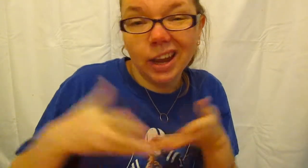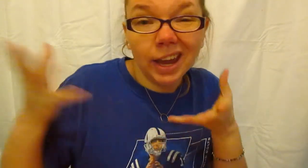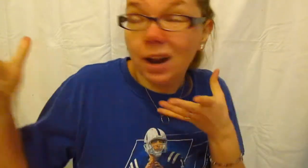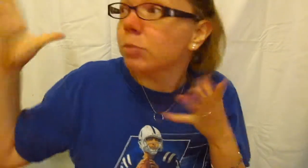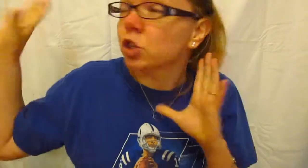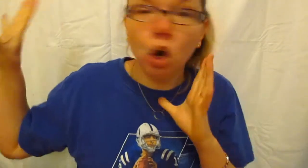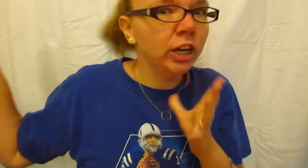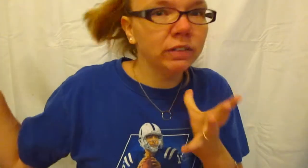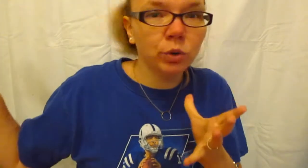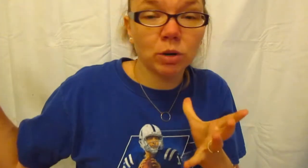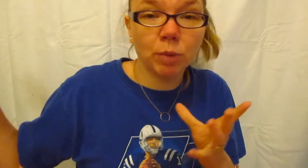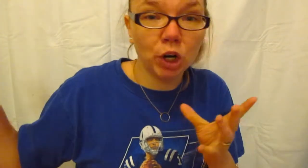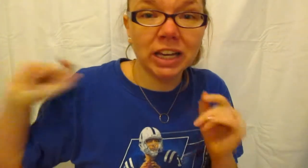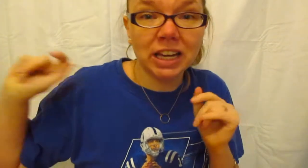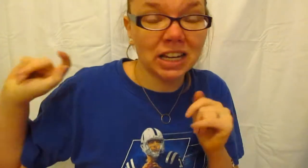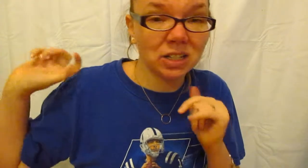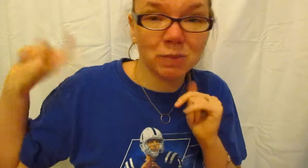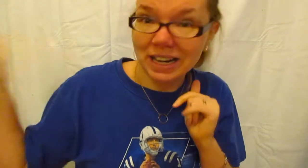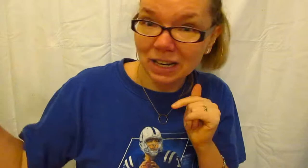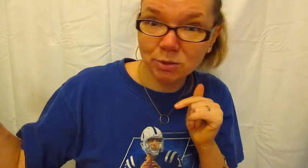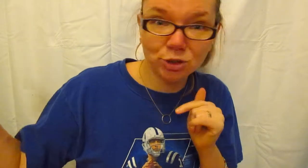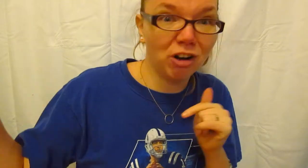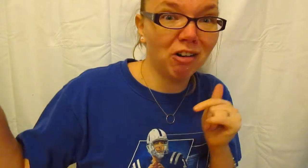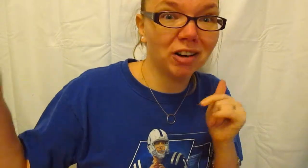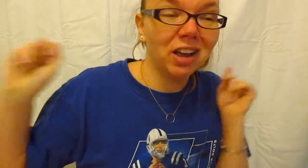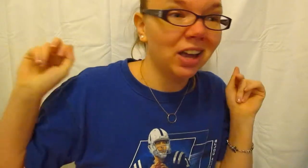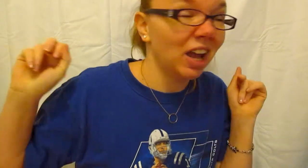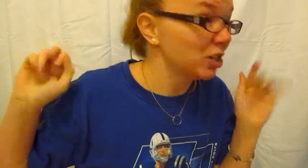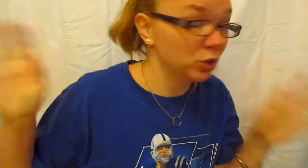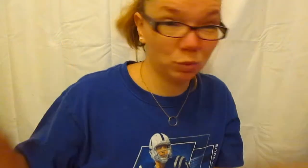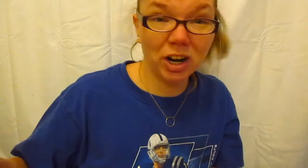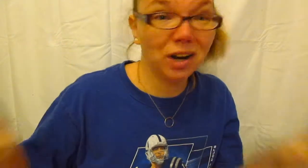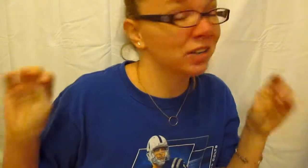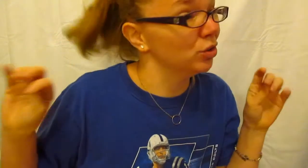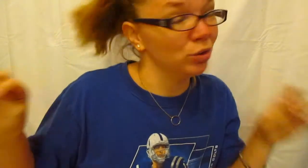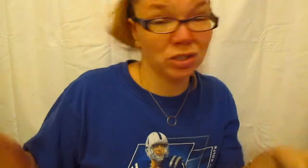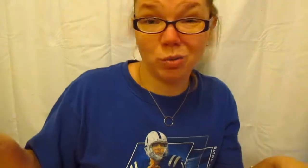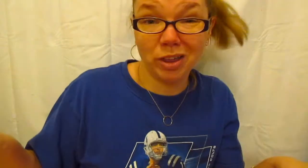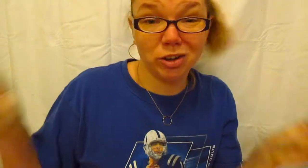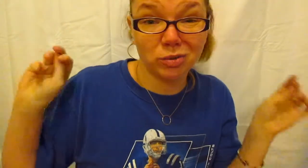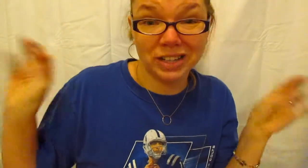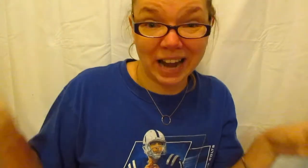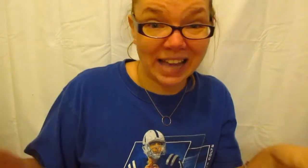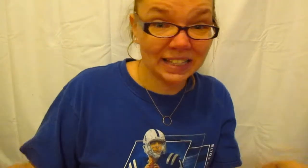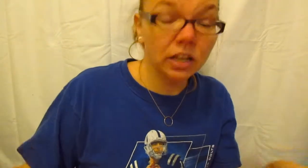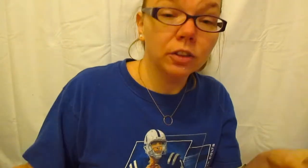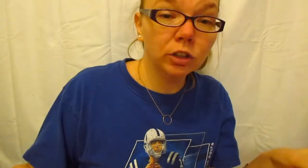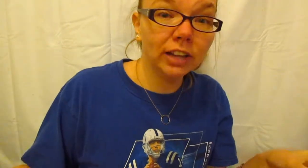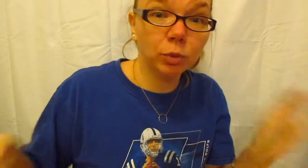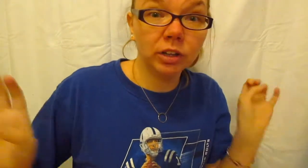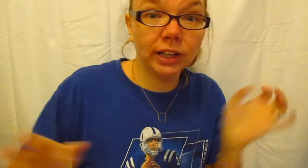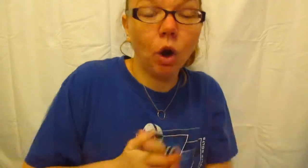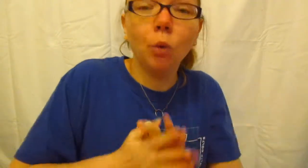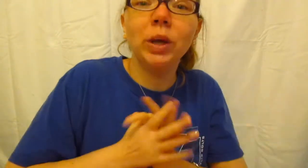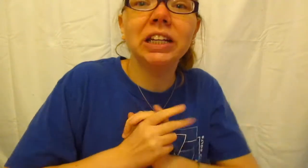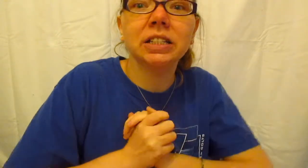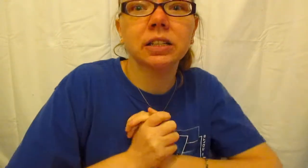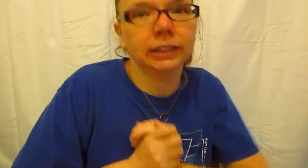And I'm sorry if you hear barking. It is my neighbor's dog. I swear as soon as the weather goes nasty. They're like when they're like oh we need to